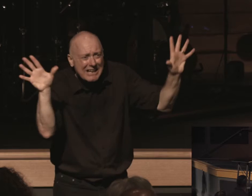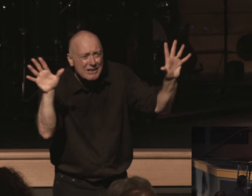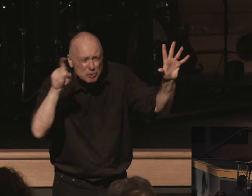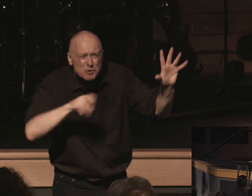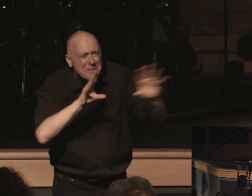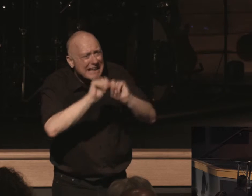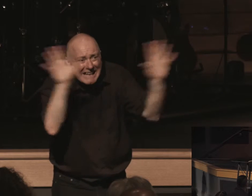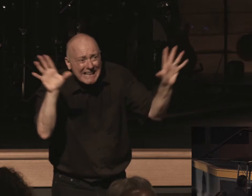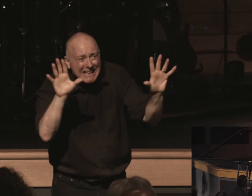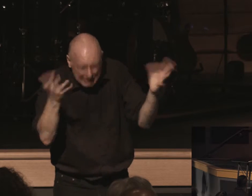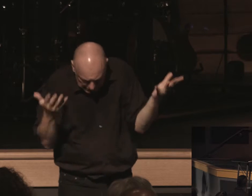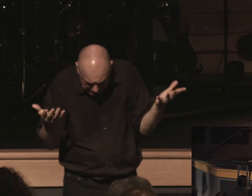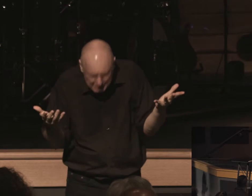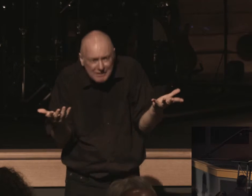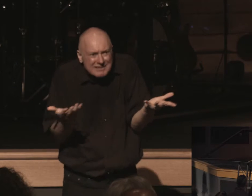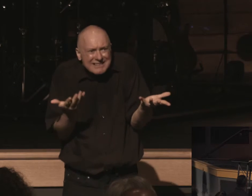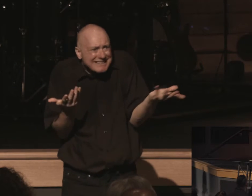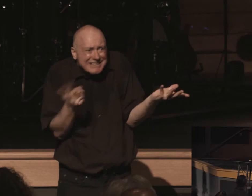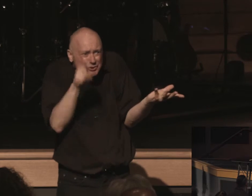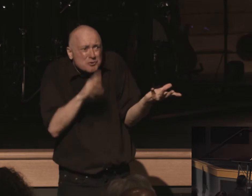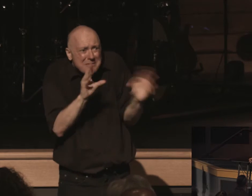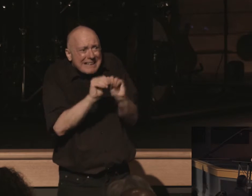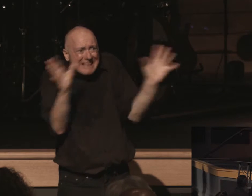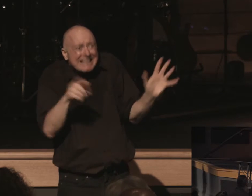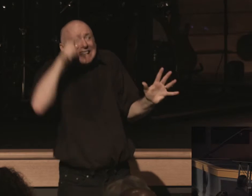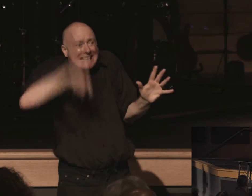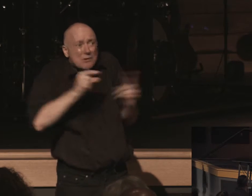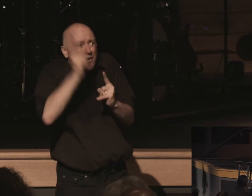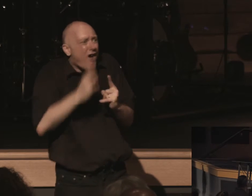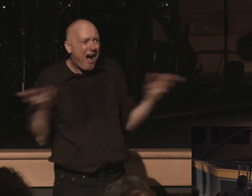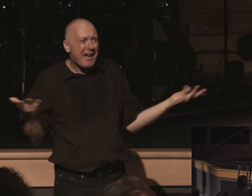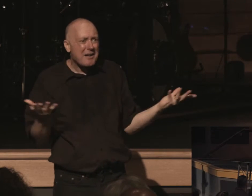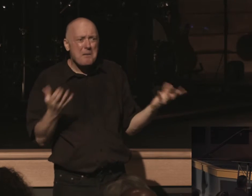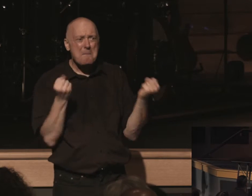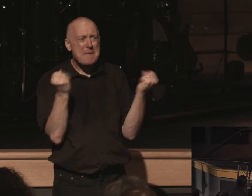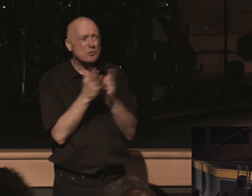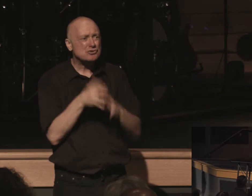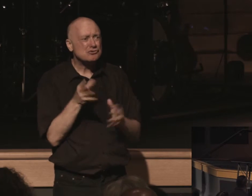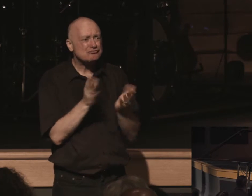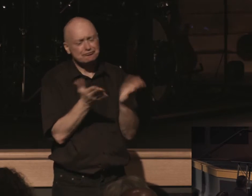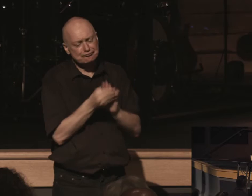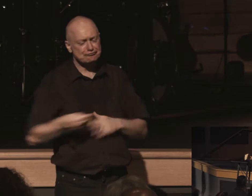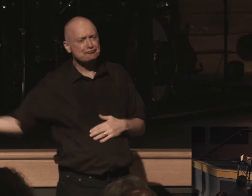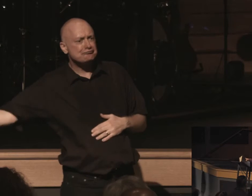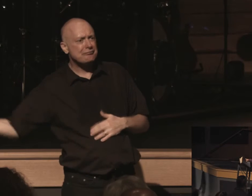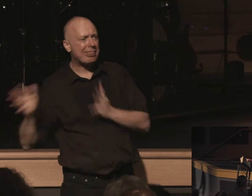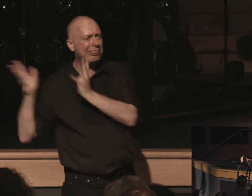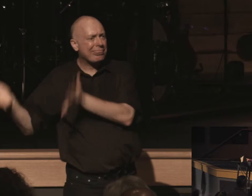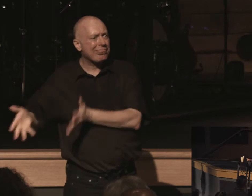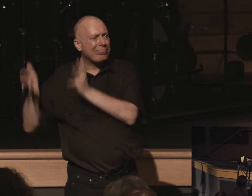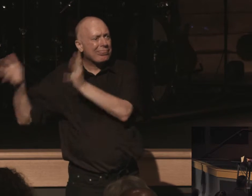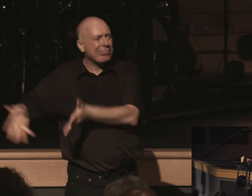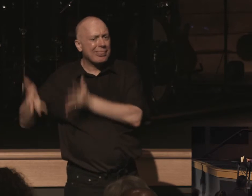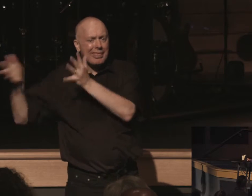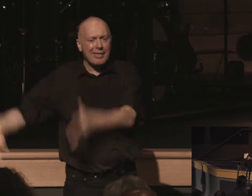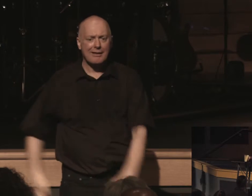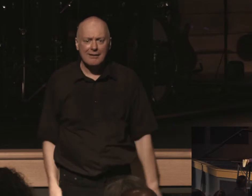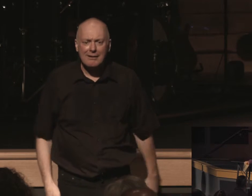this is really clear to me it just it it it terrifies me how many people men and women will stand before